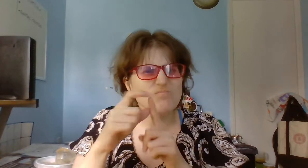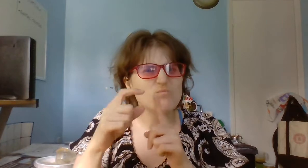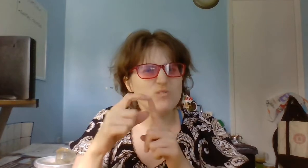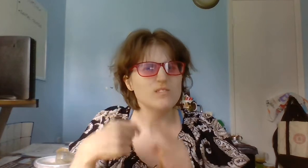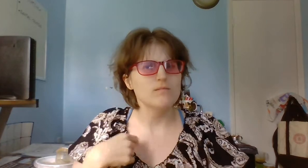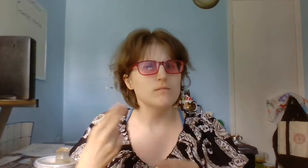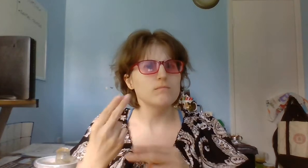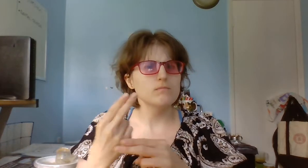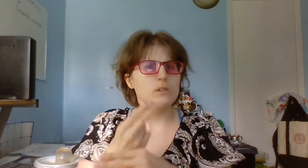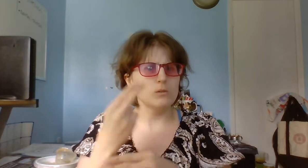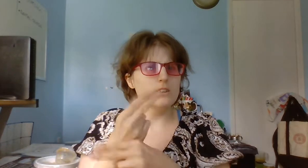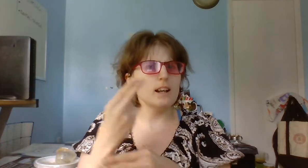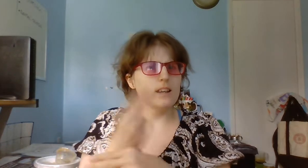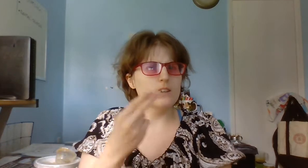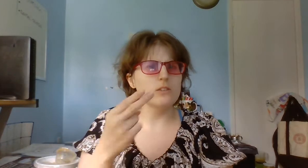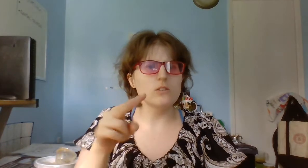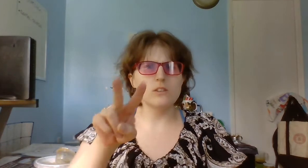What do I use?